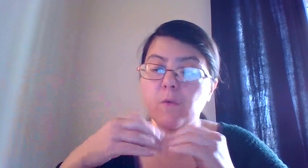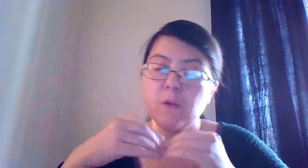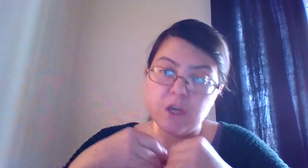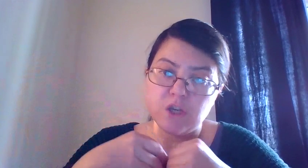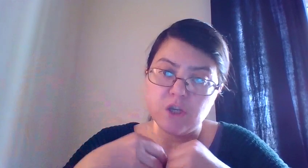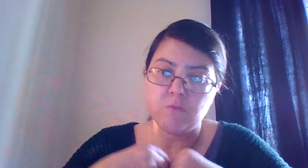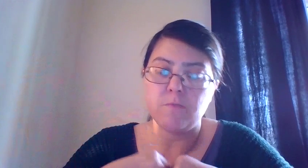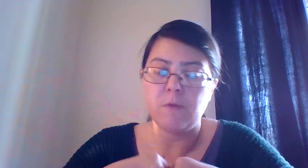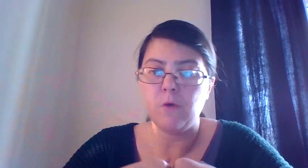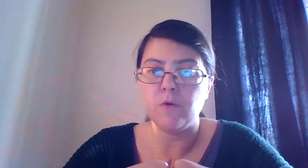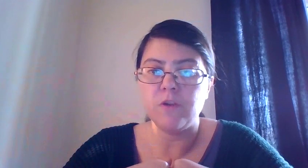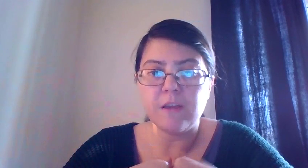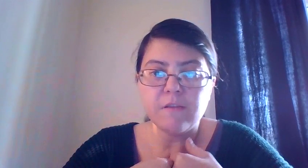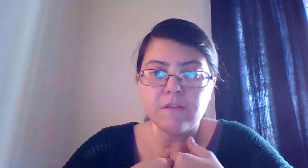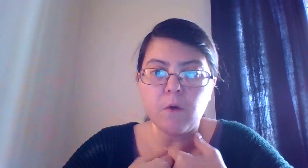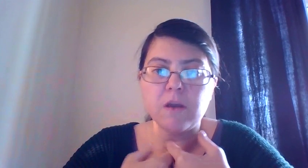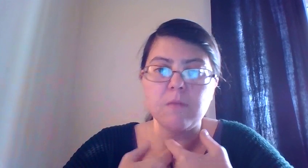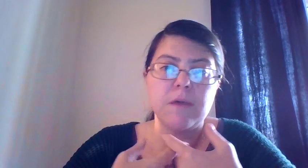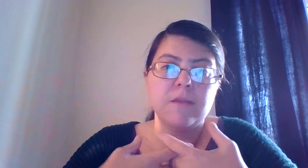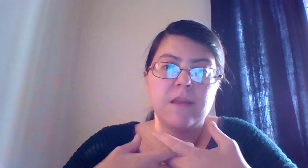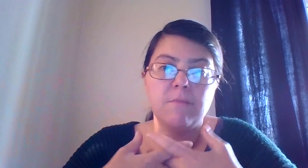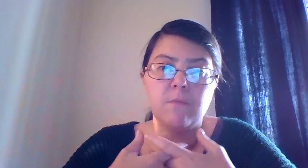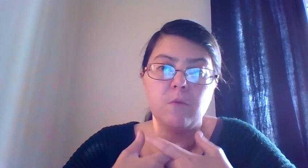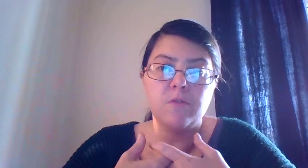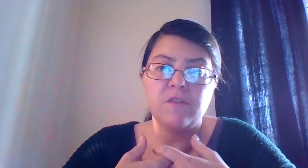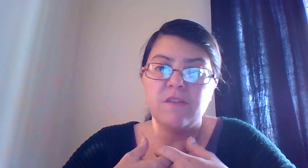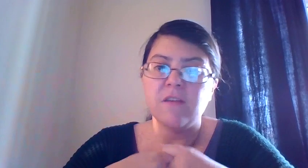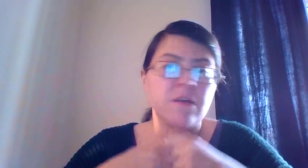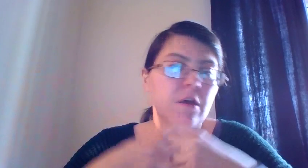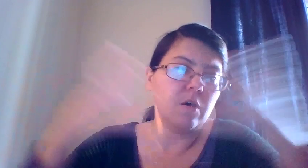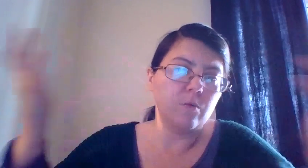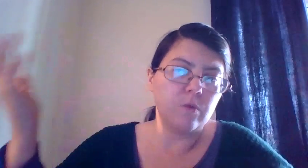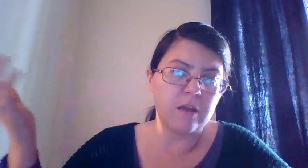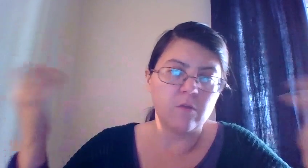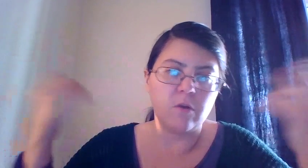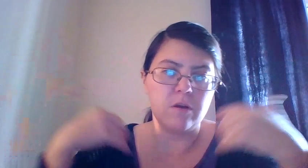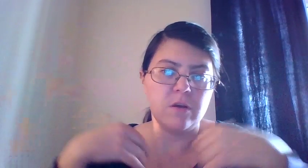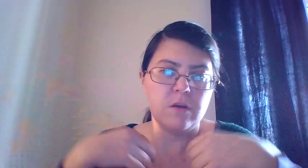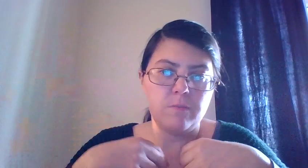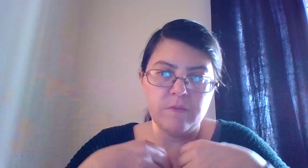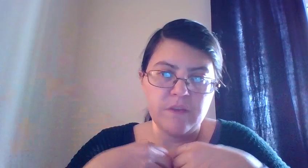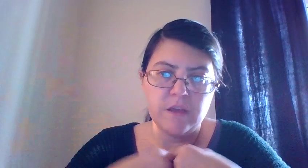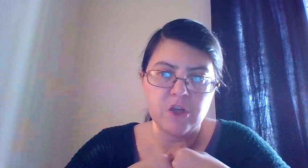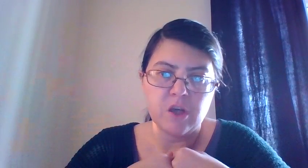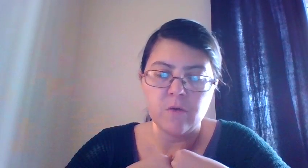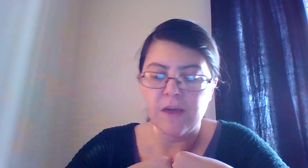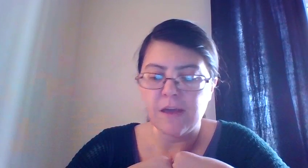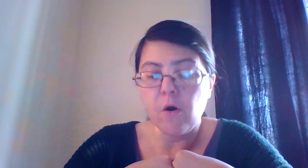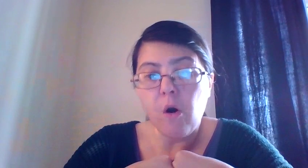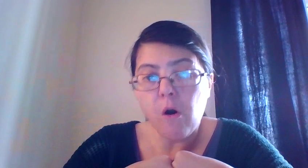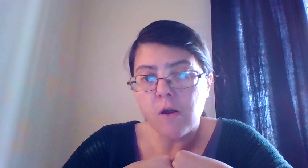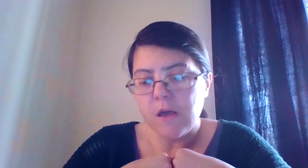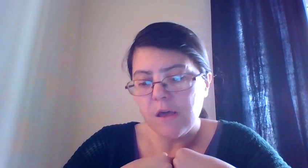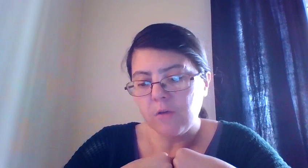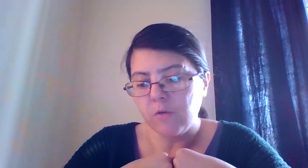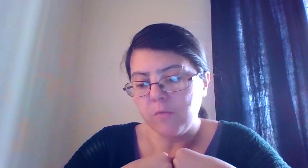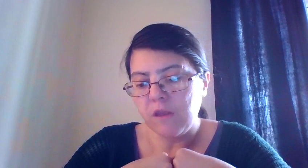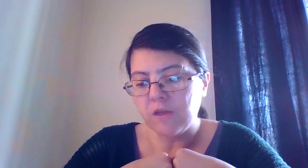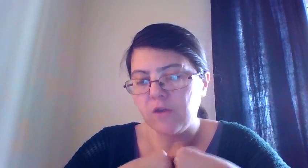relationship. Maybe you were dating someone and then you both decided we're not gonna keep seeing each other again. Or, it could be that you